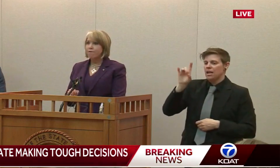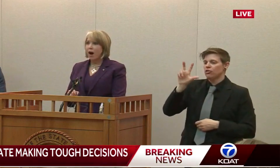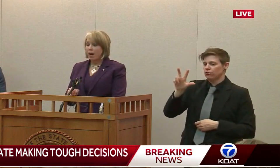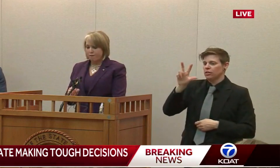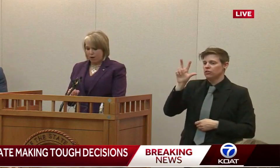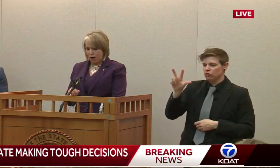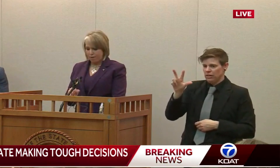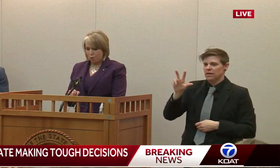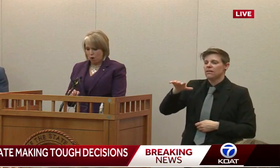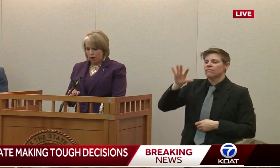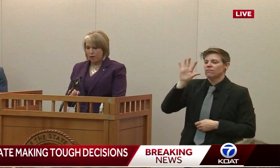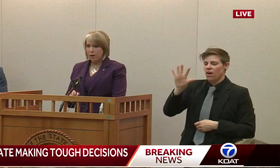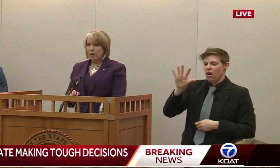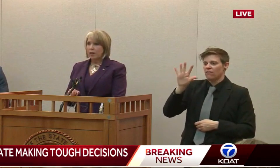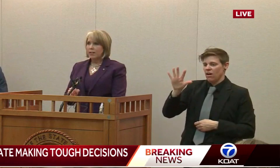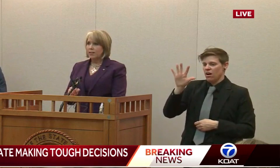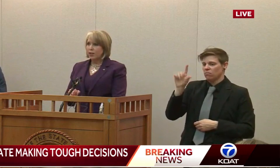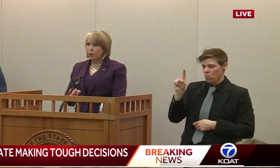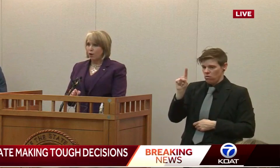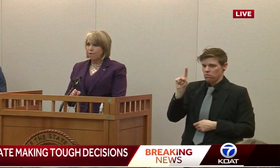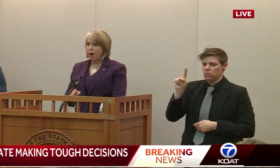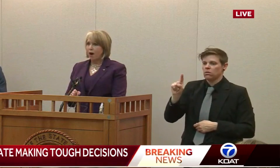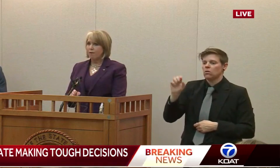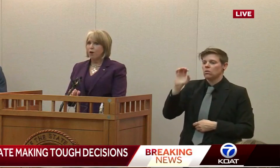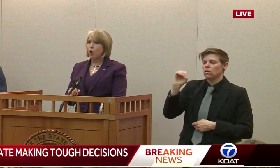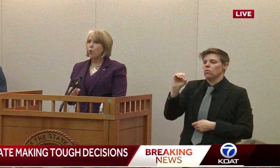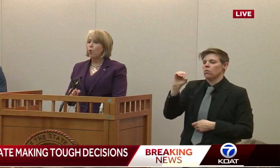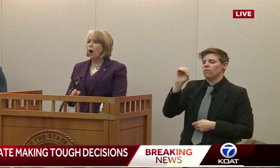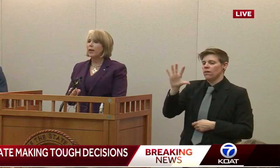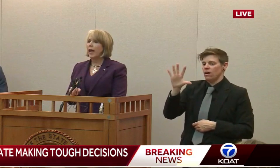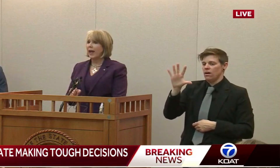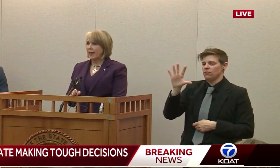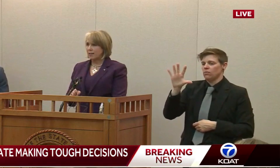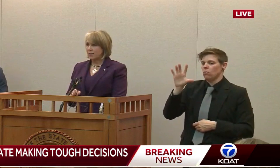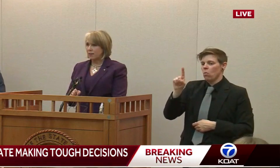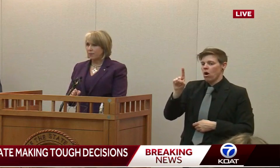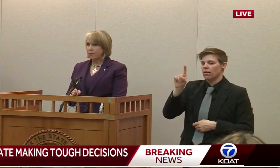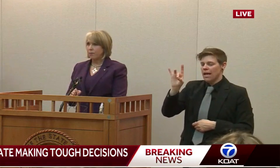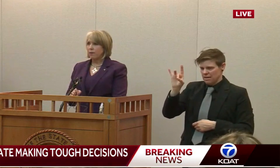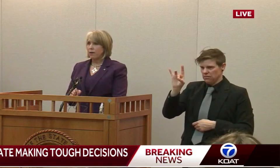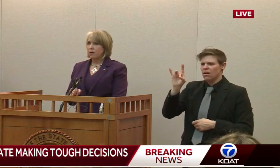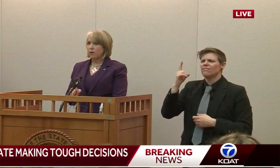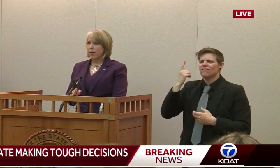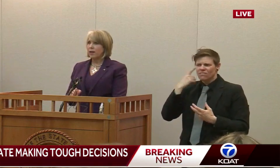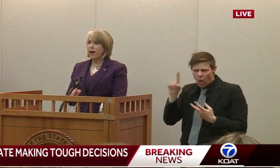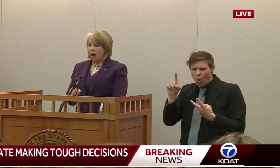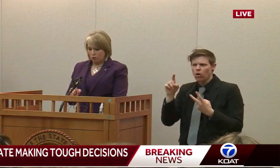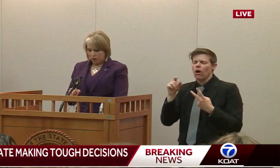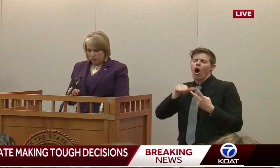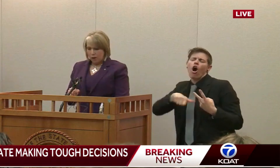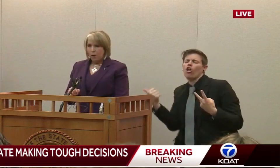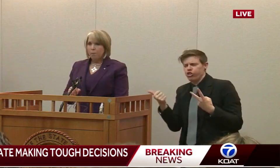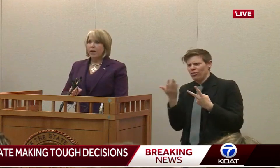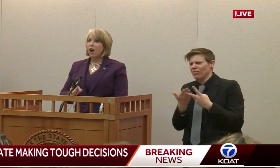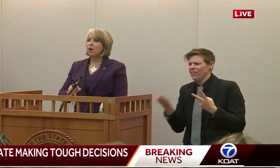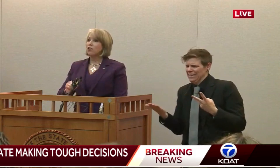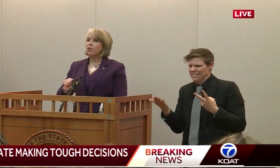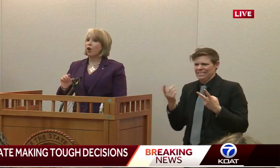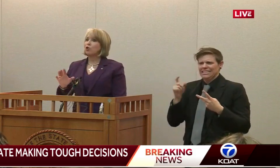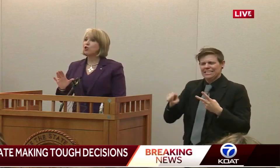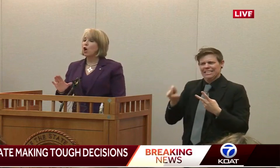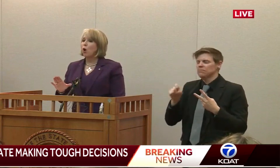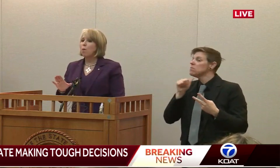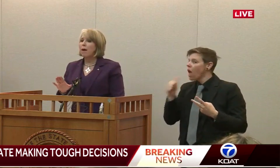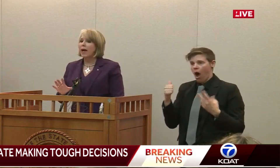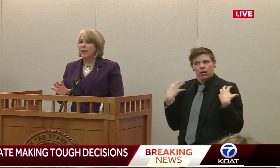-551-0518. All right? I now, because